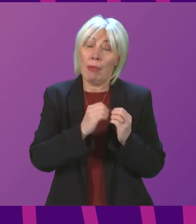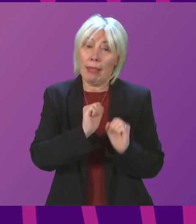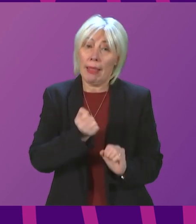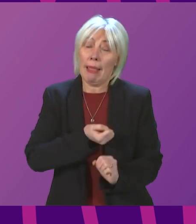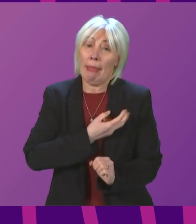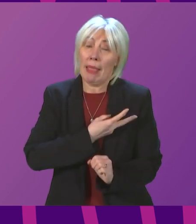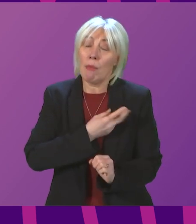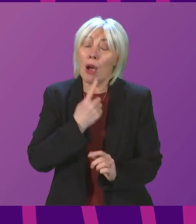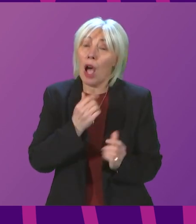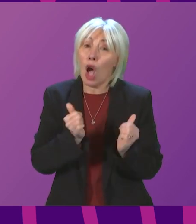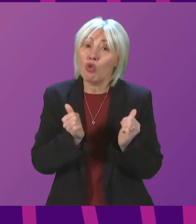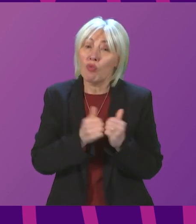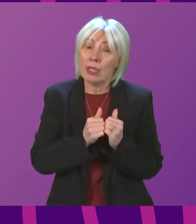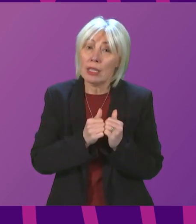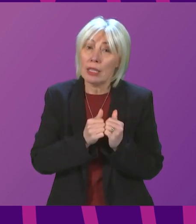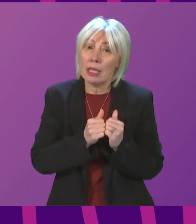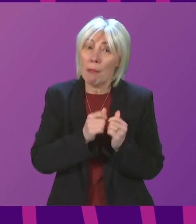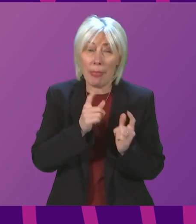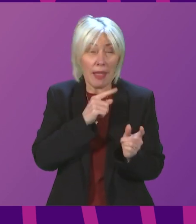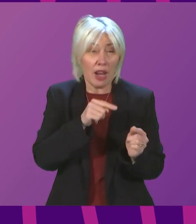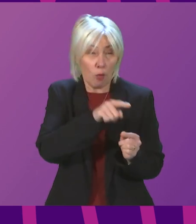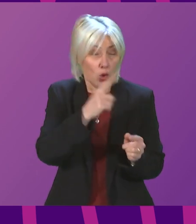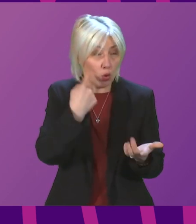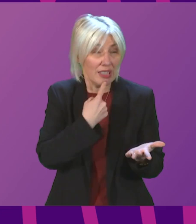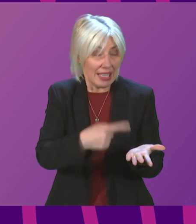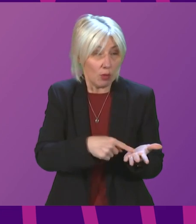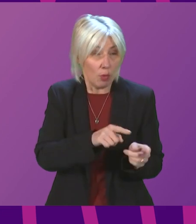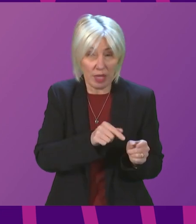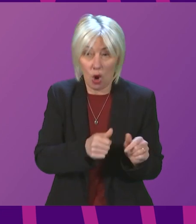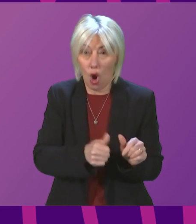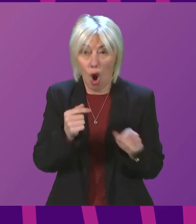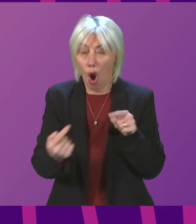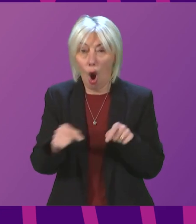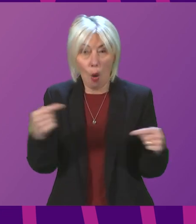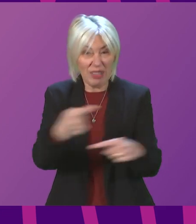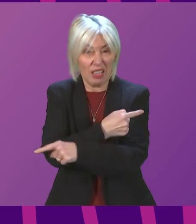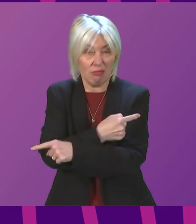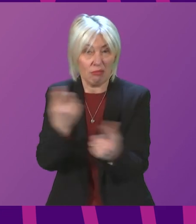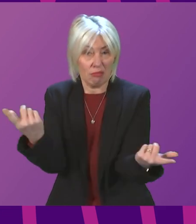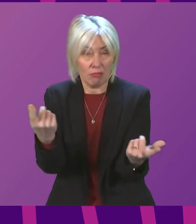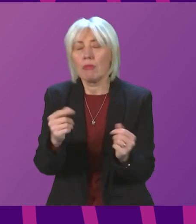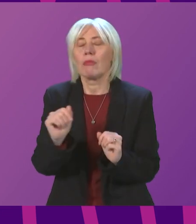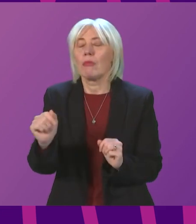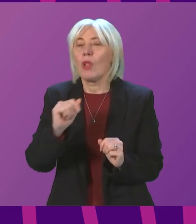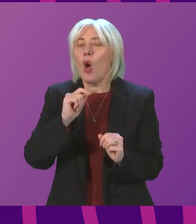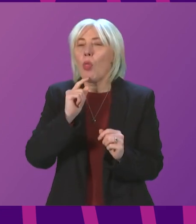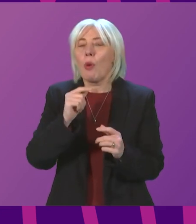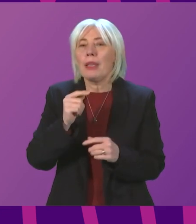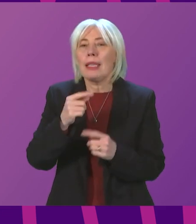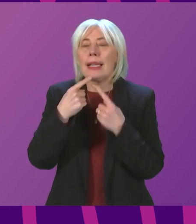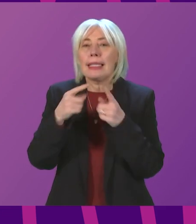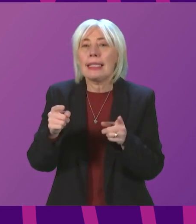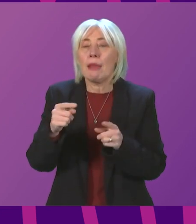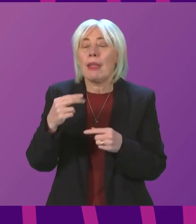take us potentially in the opposite direction. The Education Secretary, of course, will make a statement later this afternoon, of course, confirming